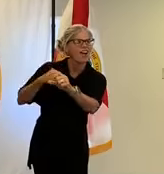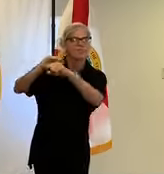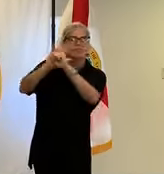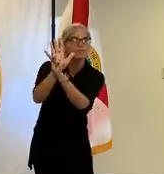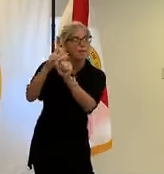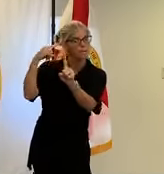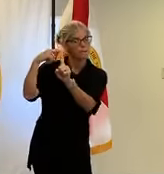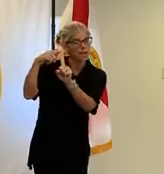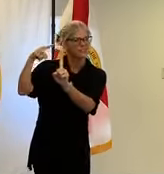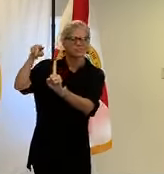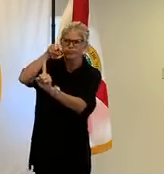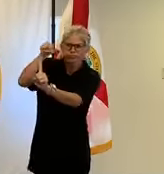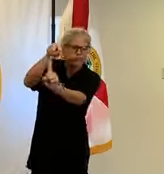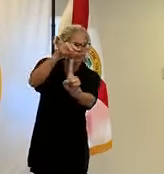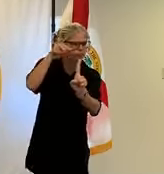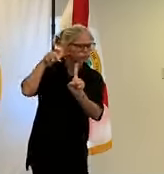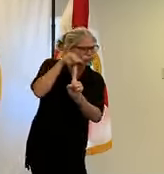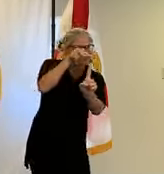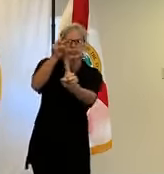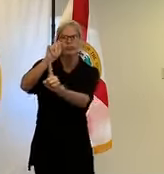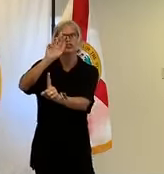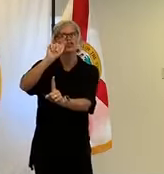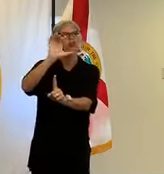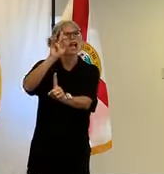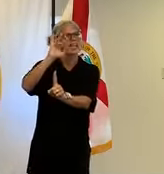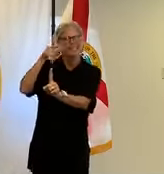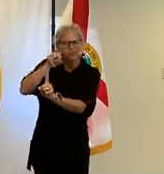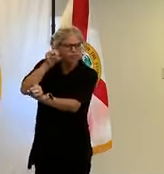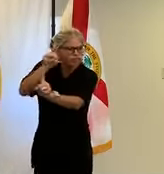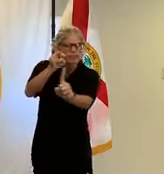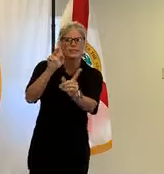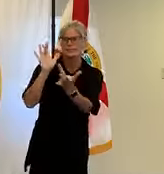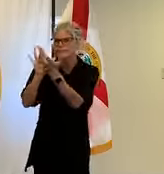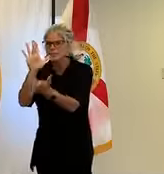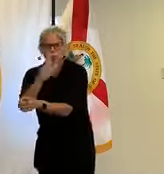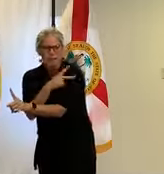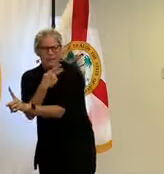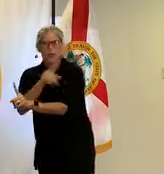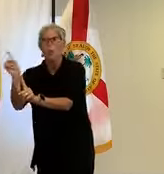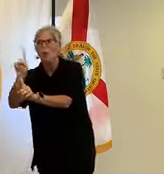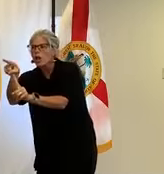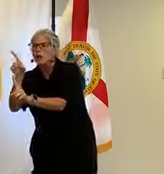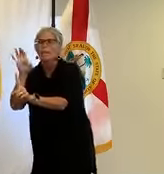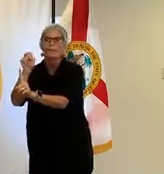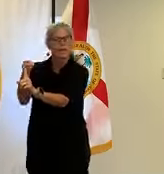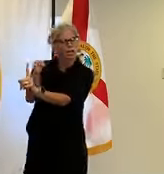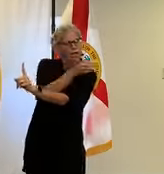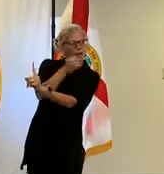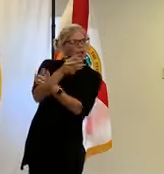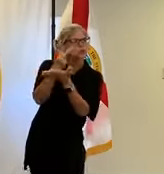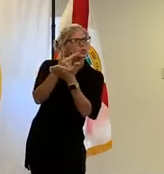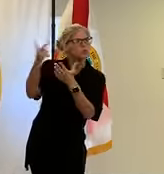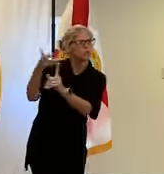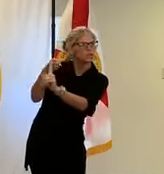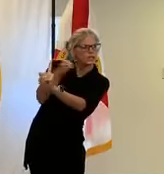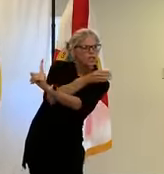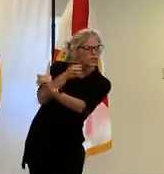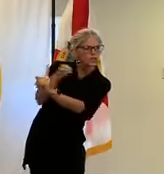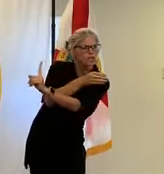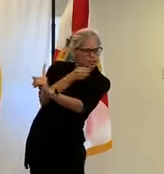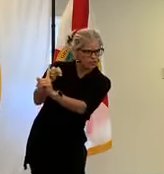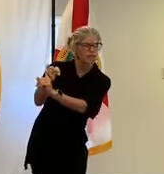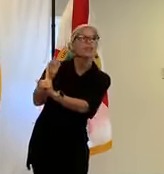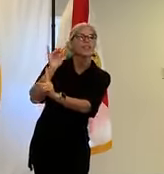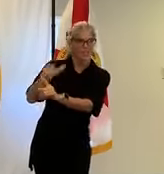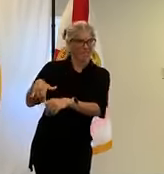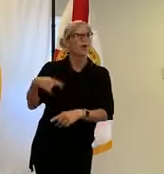tracing they begin the contacting the patients and then working back of who they've been in contact with over the past few days to then reach out and do that